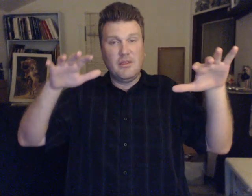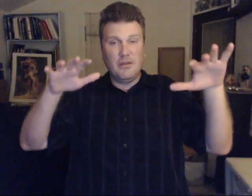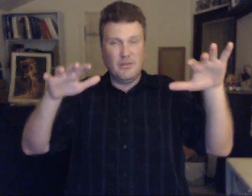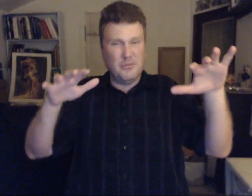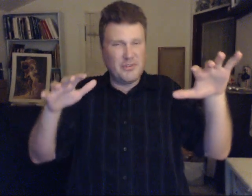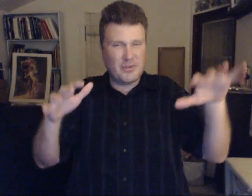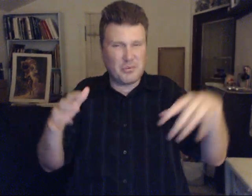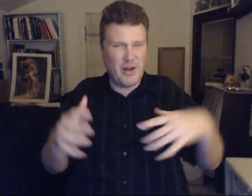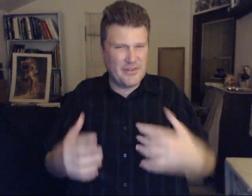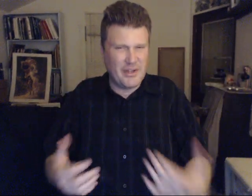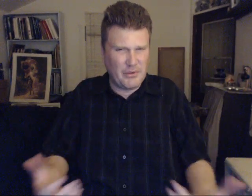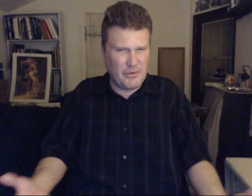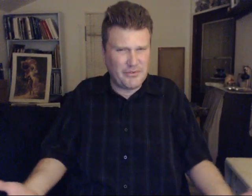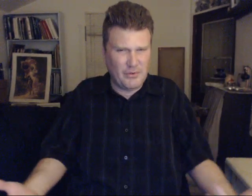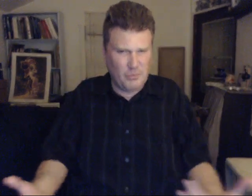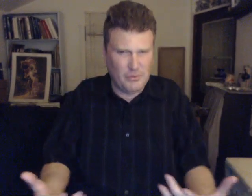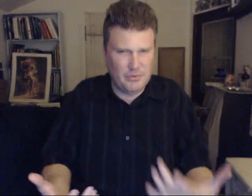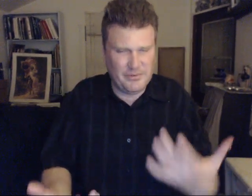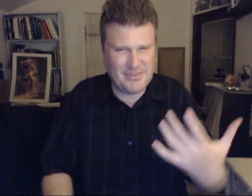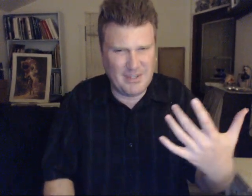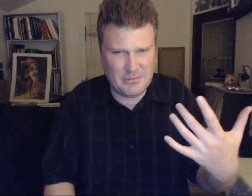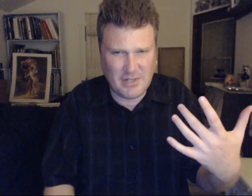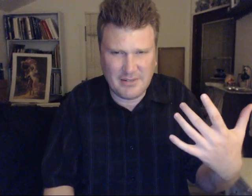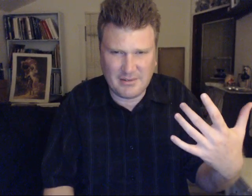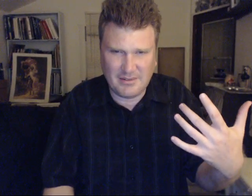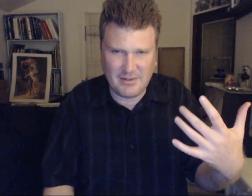You would be surprised. How the rest of your world. Will stick. Wise itself.